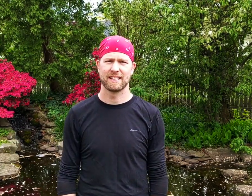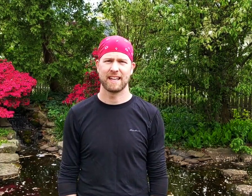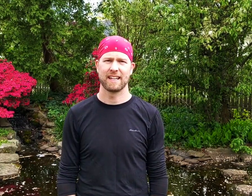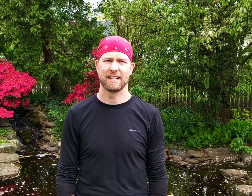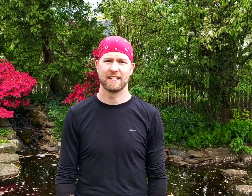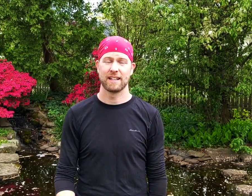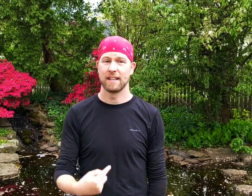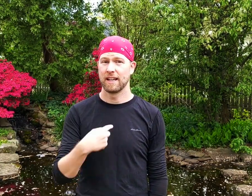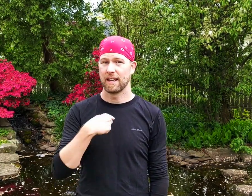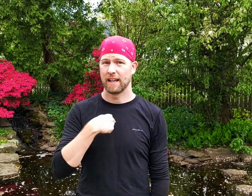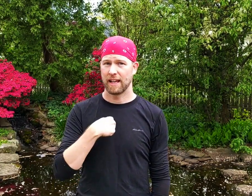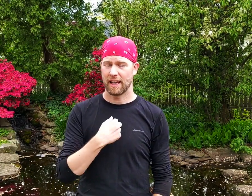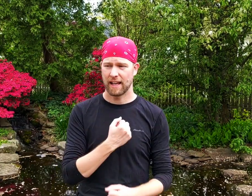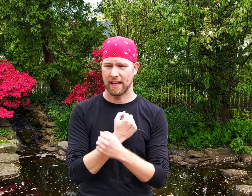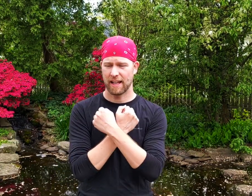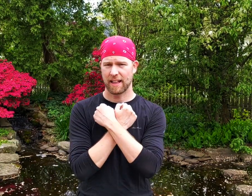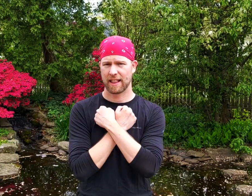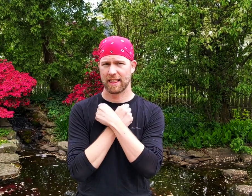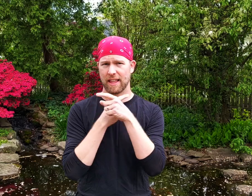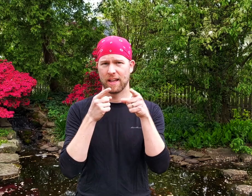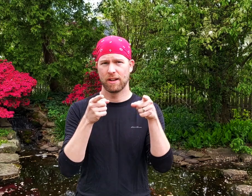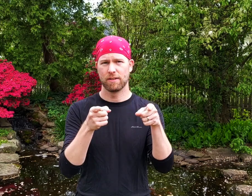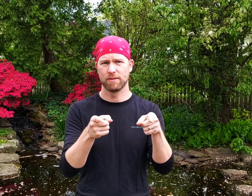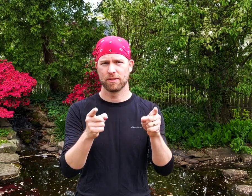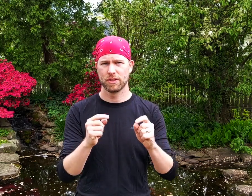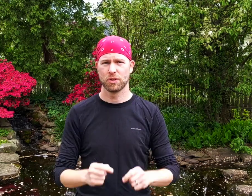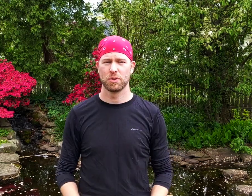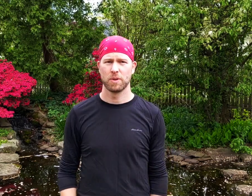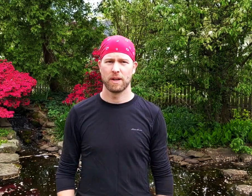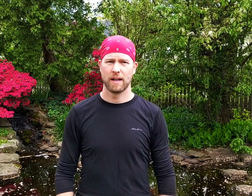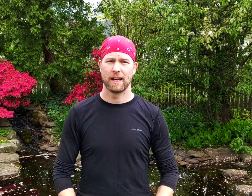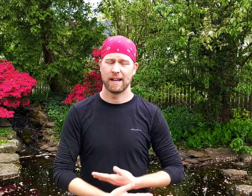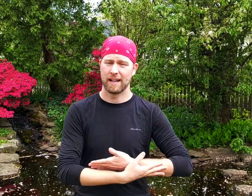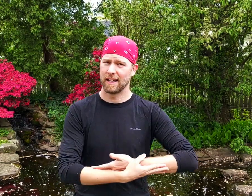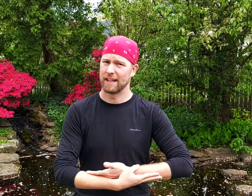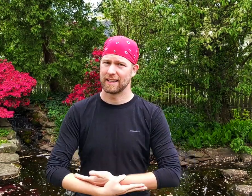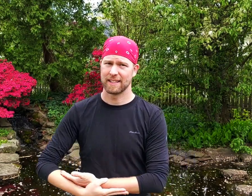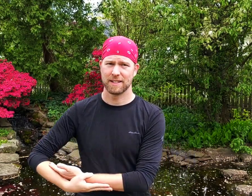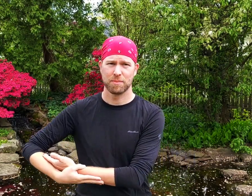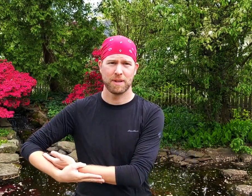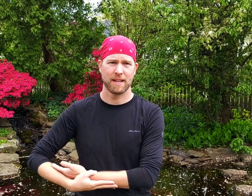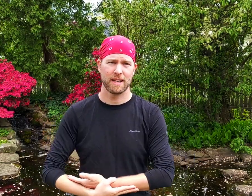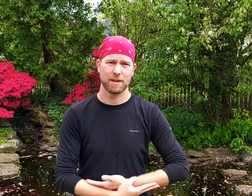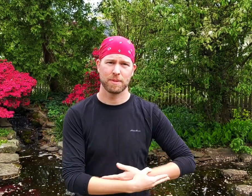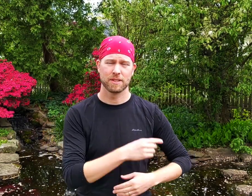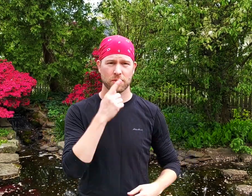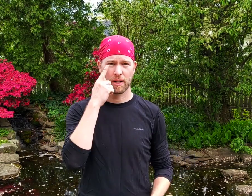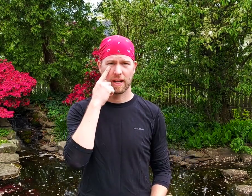saying I love you. I hear babies cry,